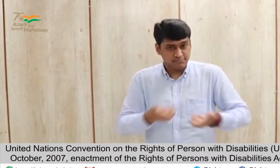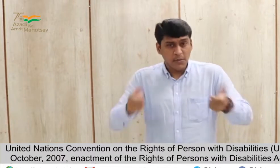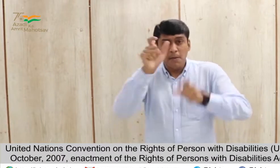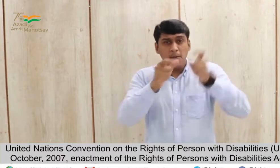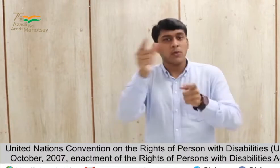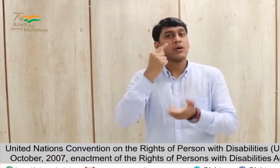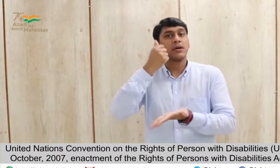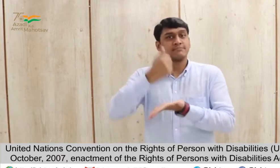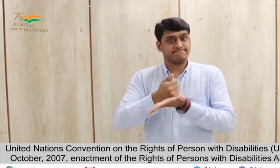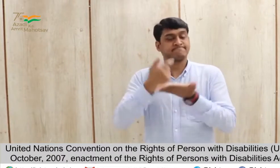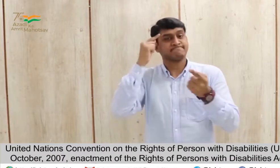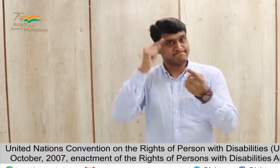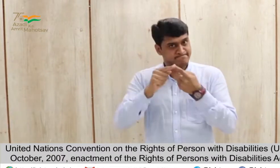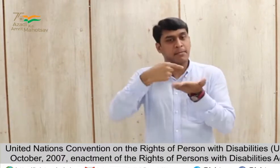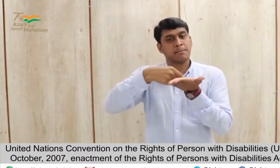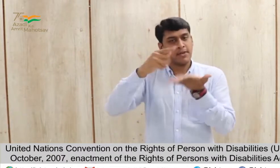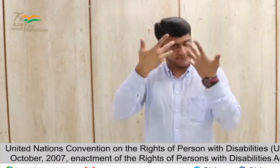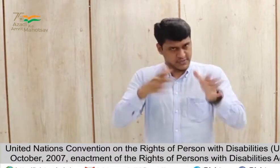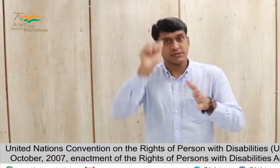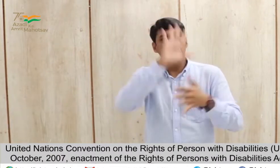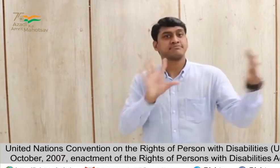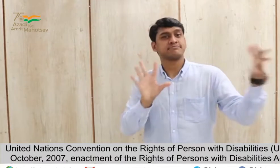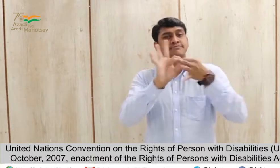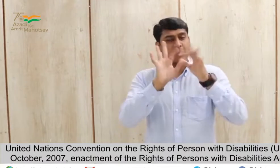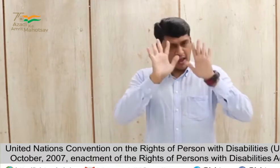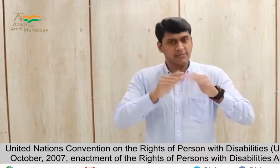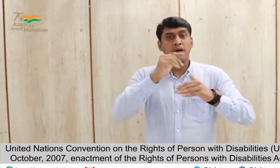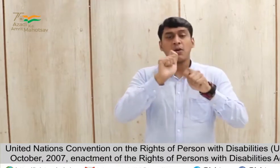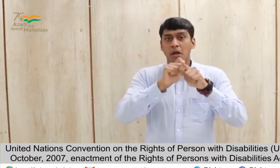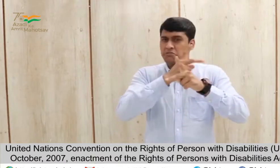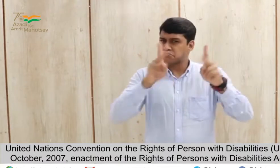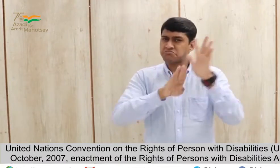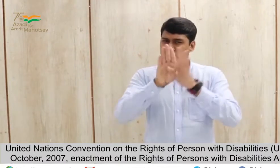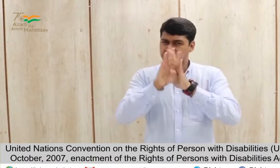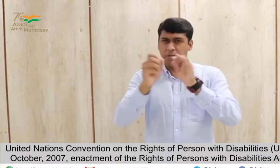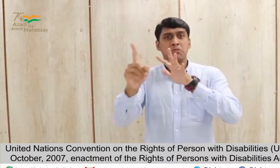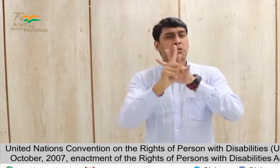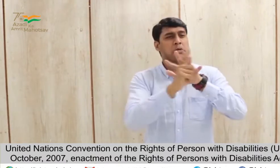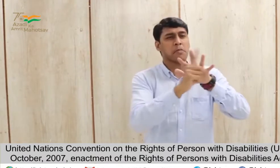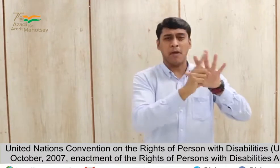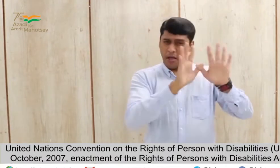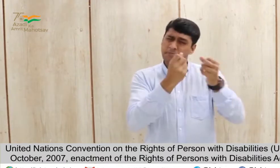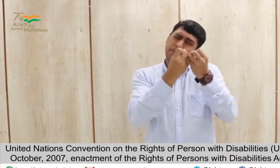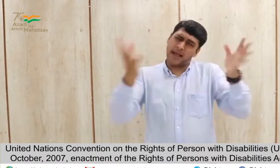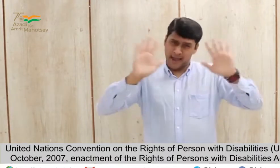Nations Convention on the Rights of Persons with Disabilities by India in October 2007,